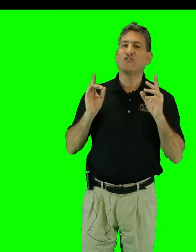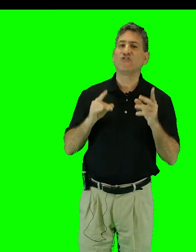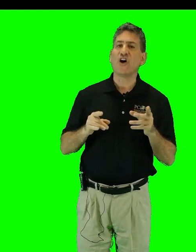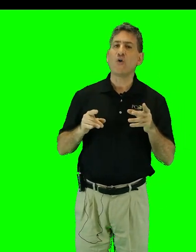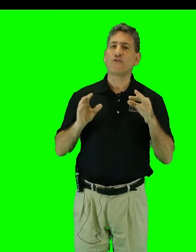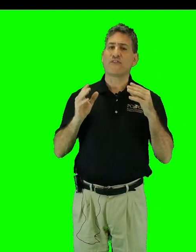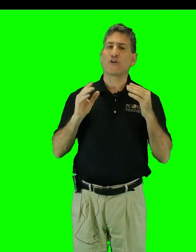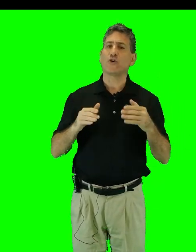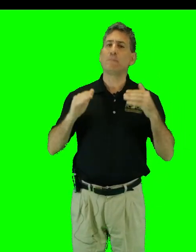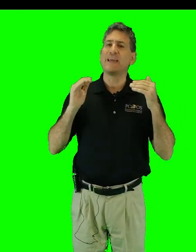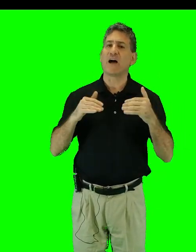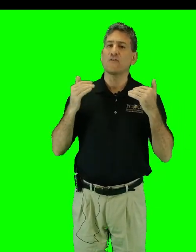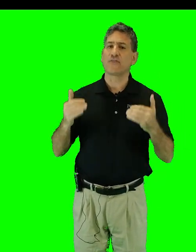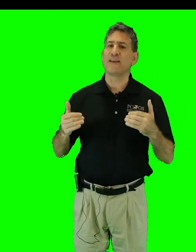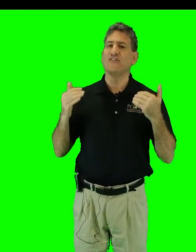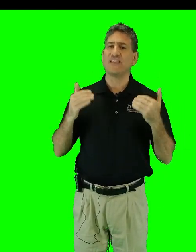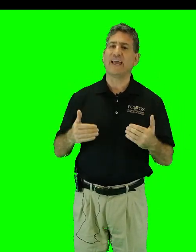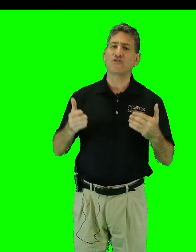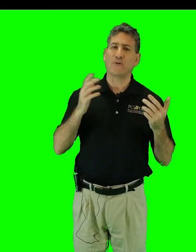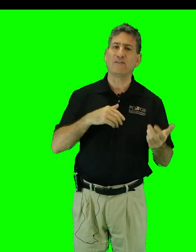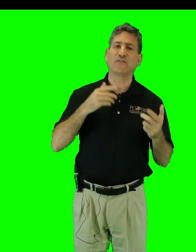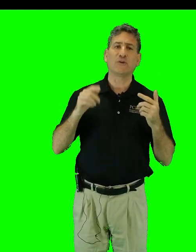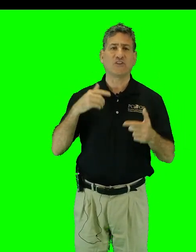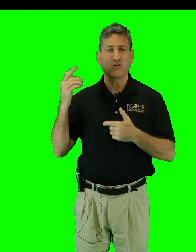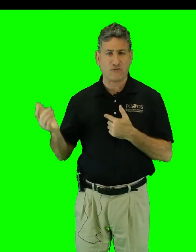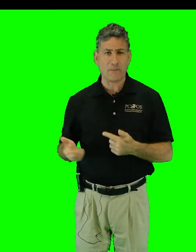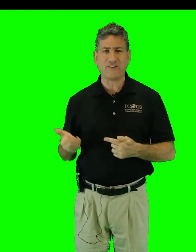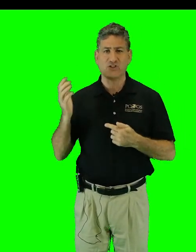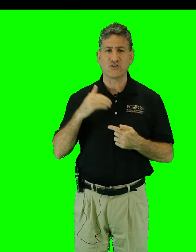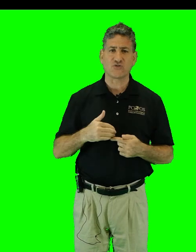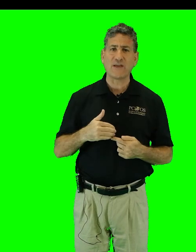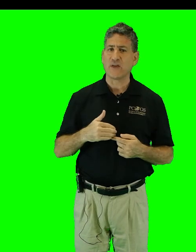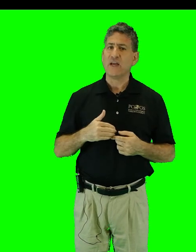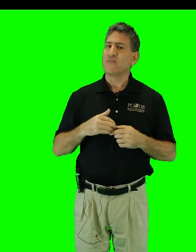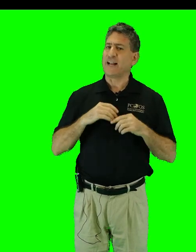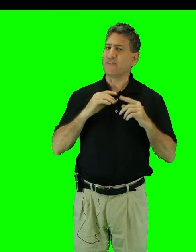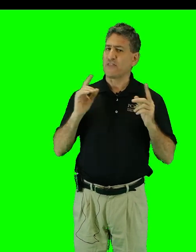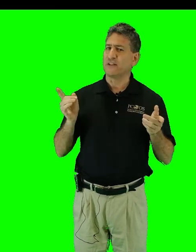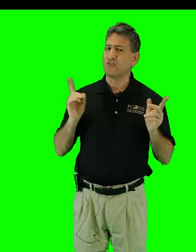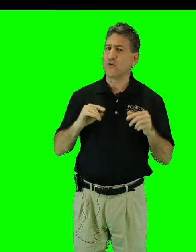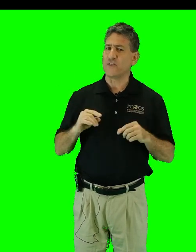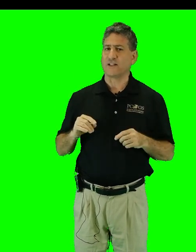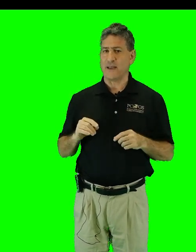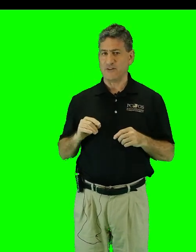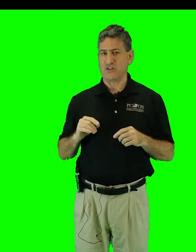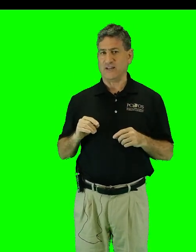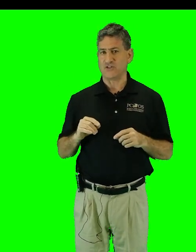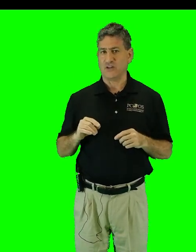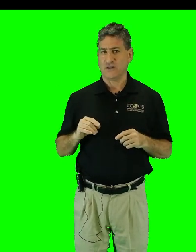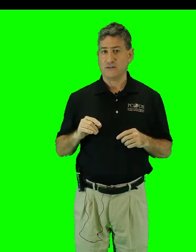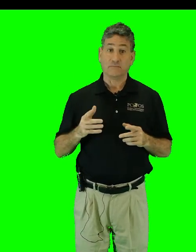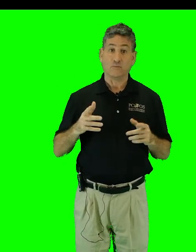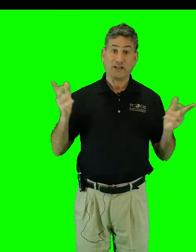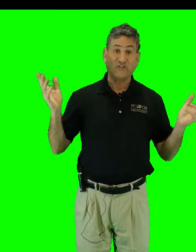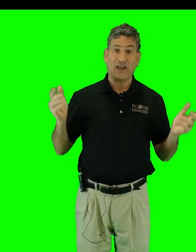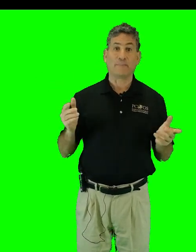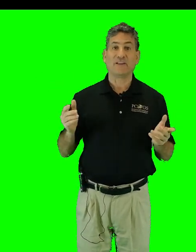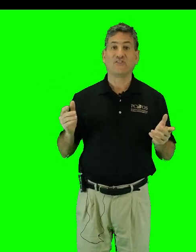know that there could be other things in nature influencing their formation and strength that have nothing to do with climate change. One example is